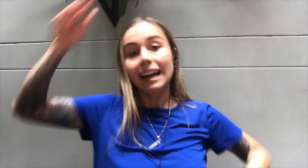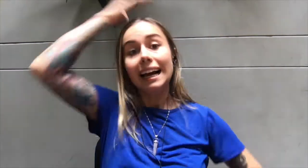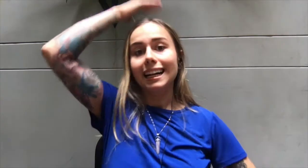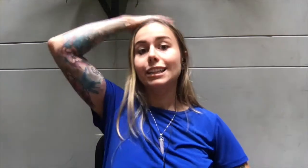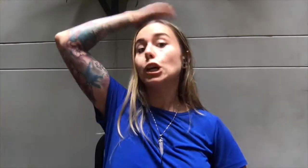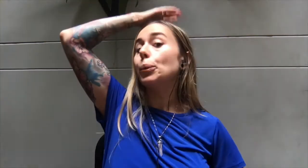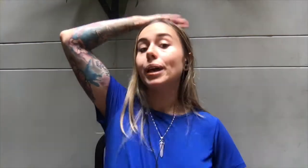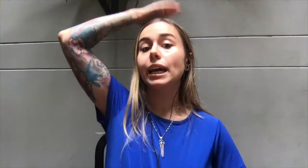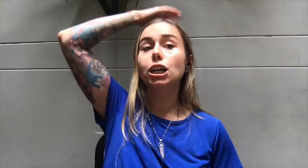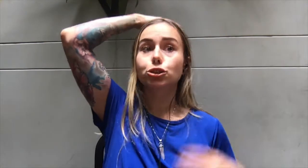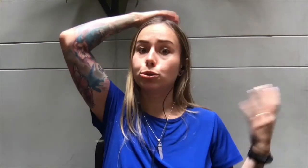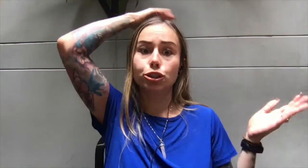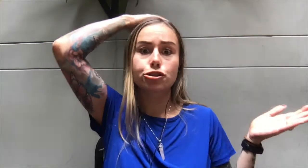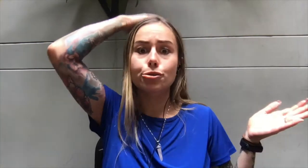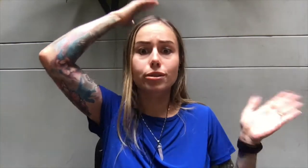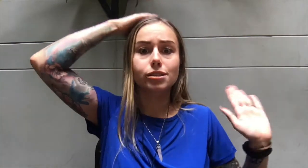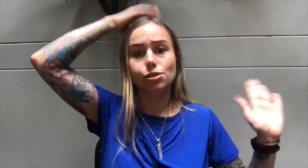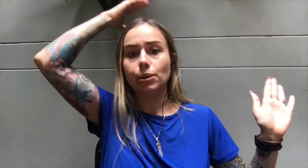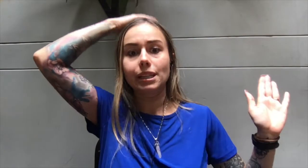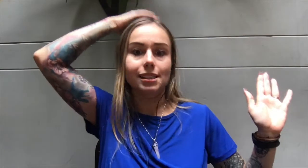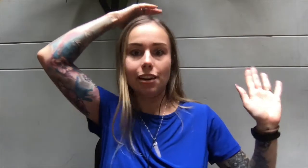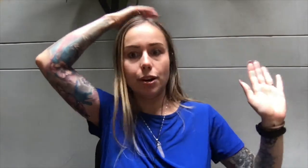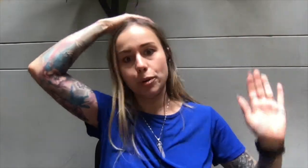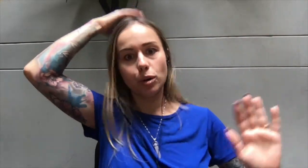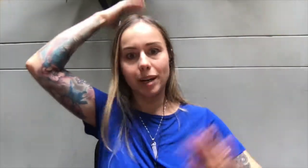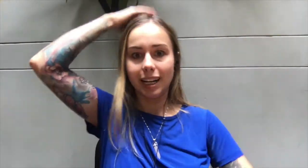They told me, do your chores so you can save up your money.